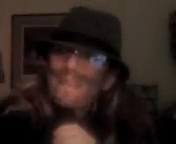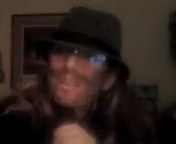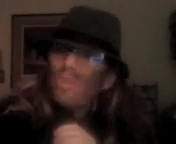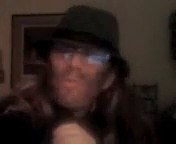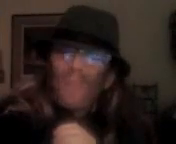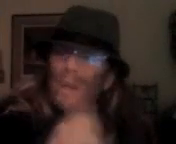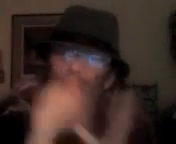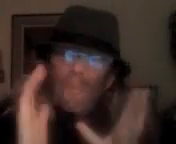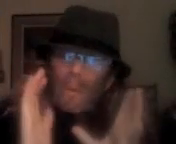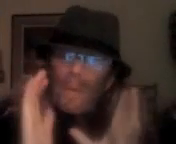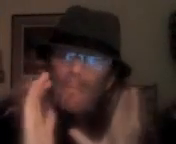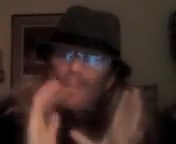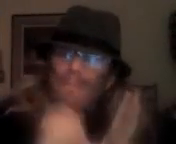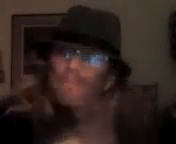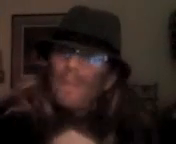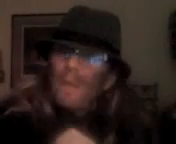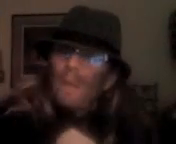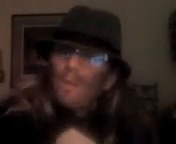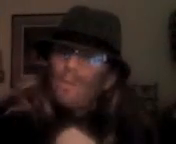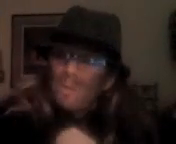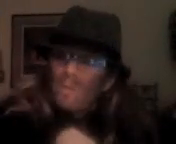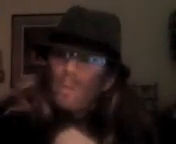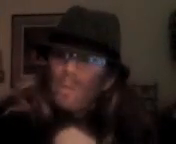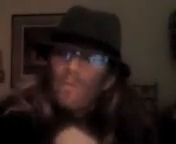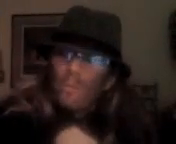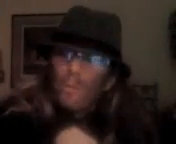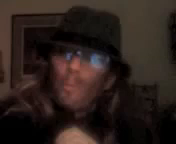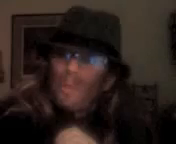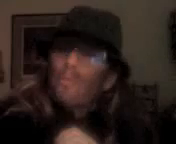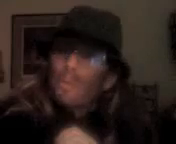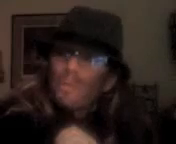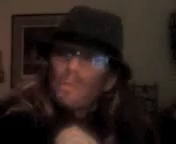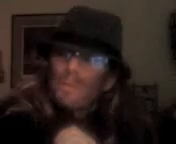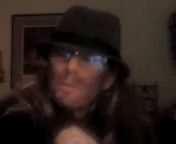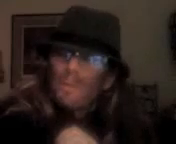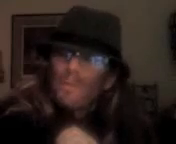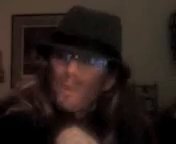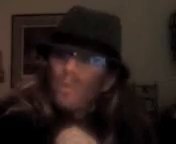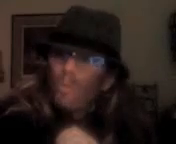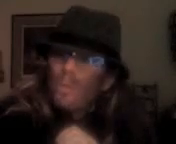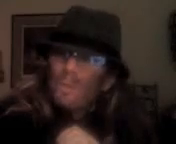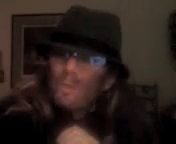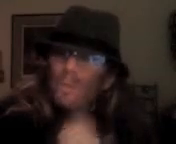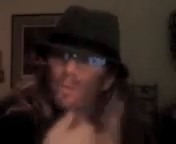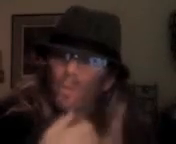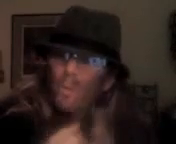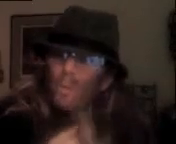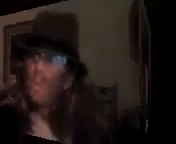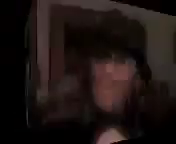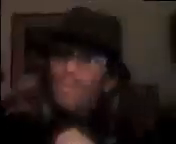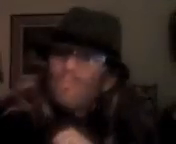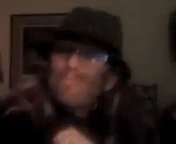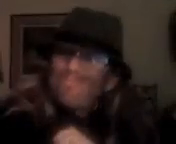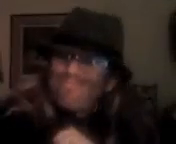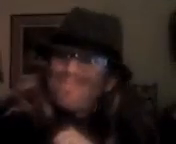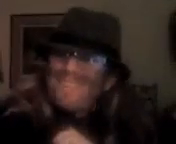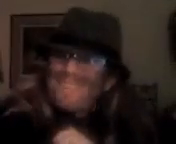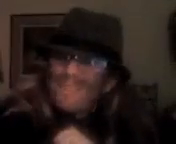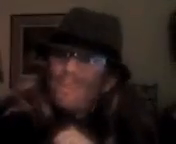So far, I'm very happy. This is one of the better years at Fashion Week here in New York. Thank